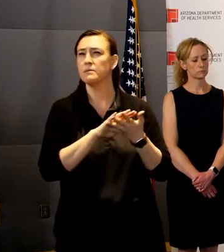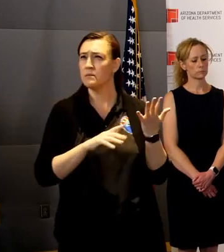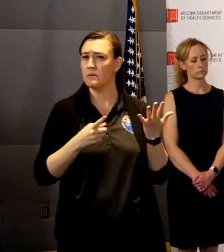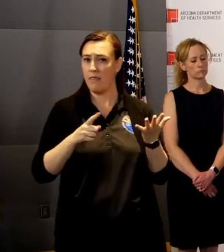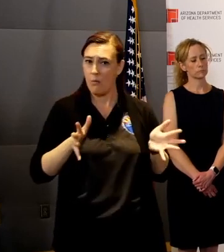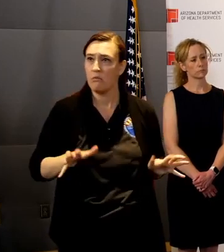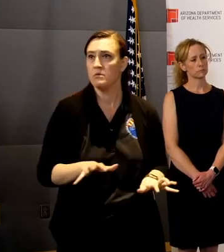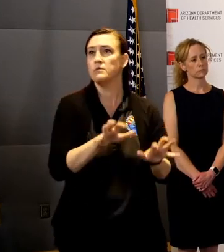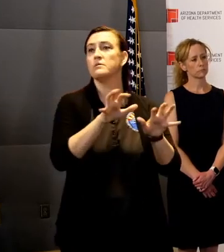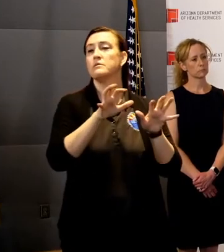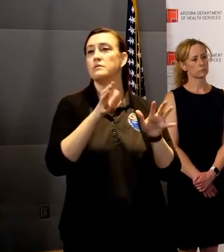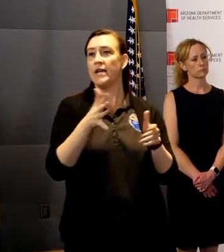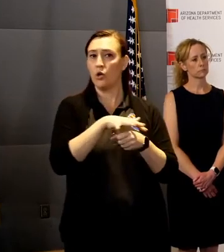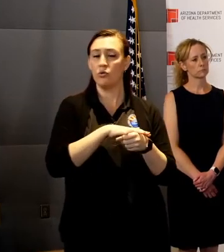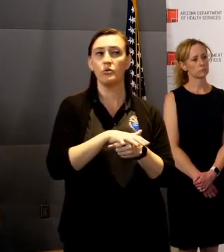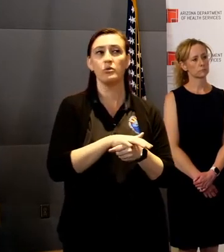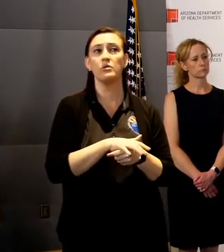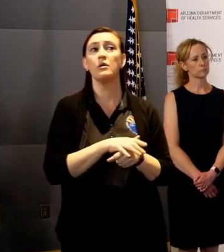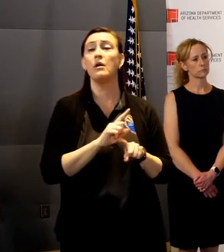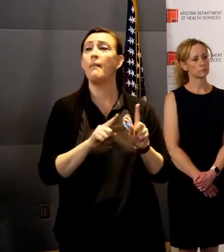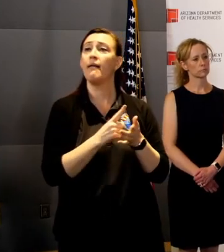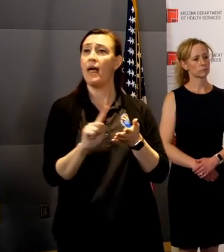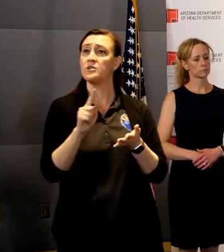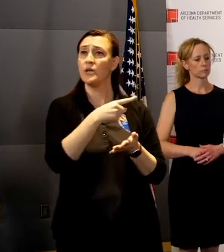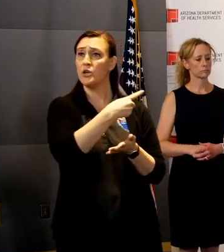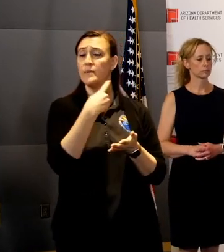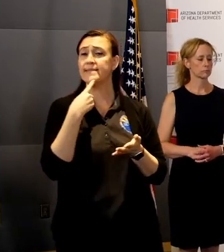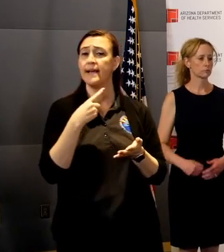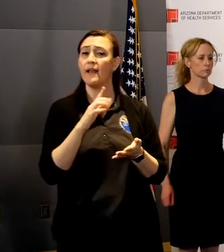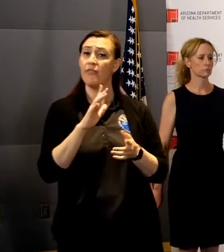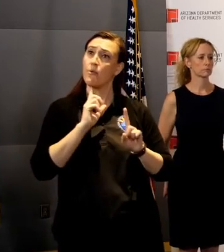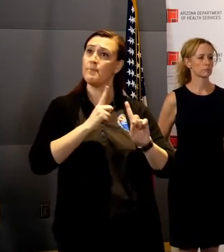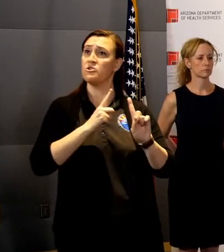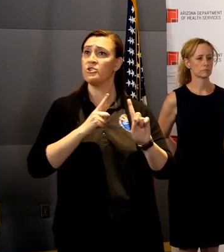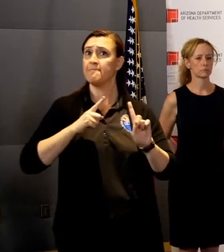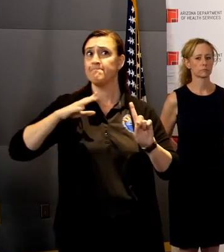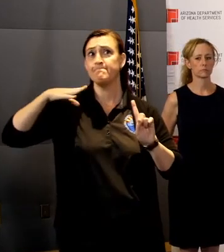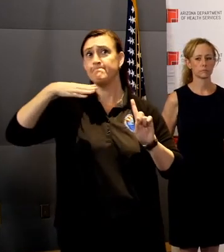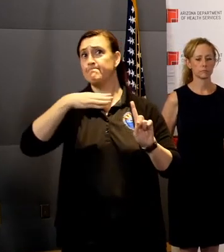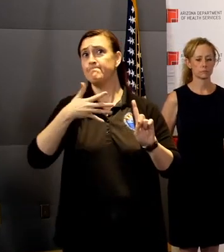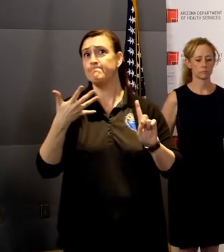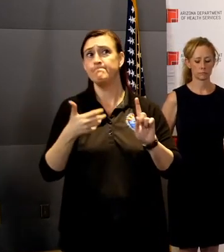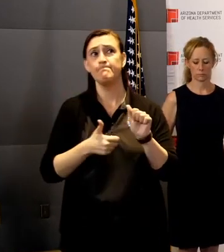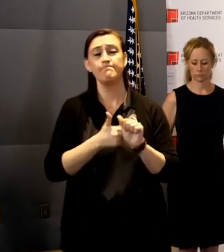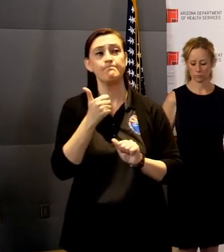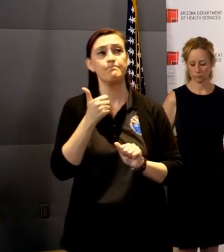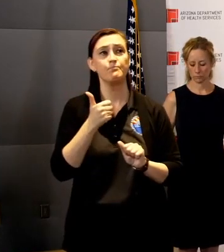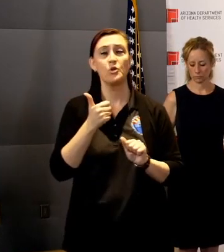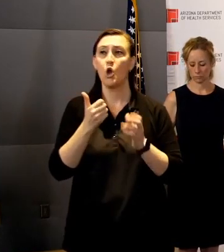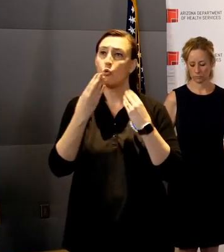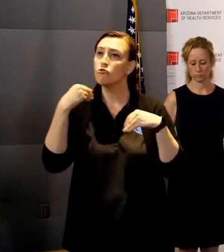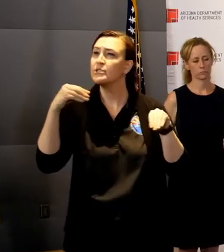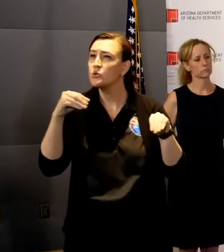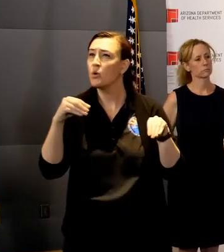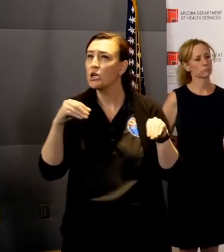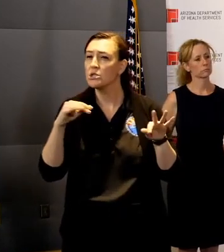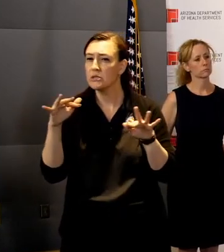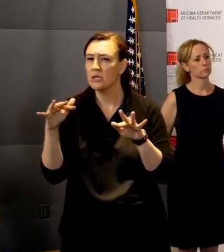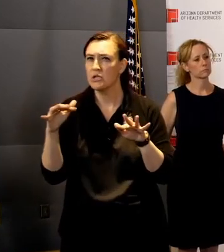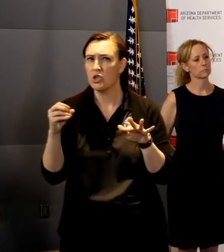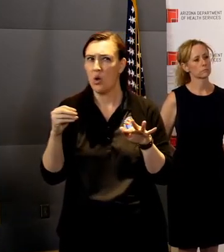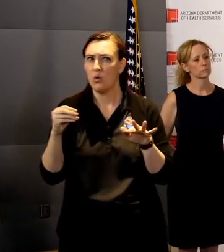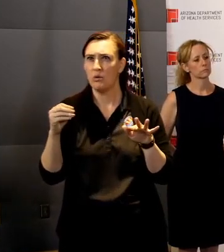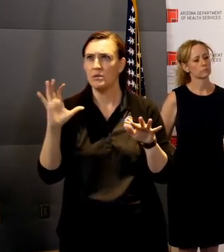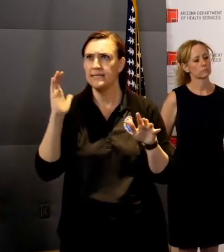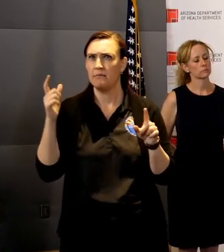We heard from you last week that, you know, there's missions focused on grocery stores. What is the mission